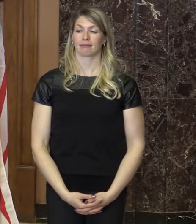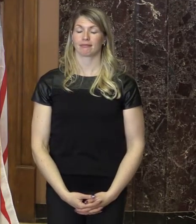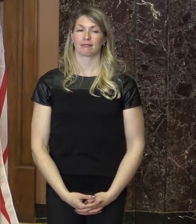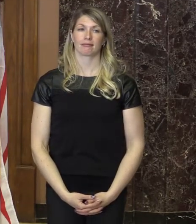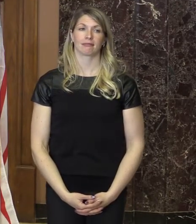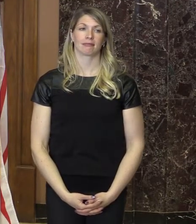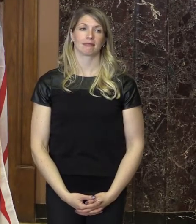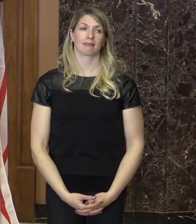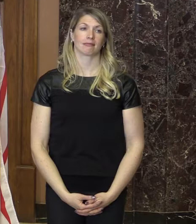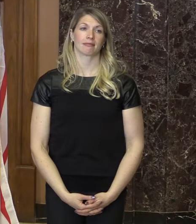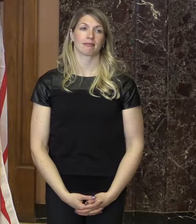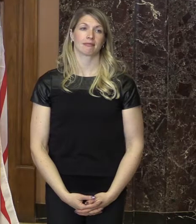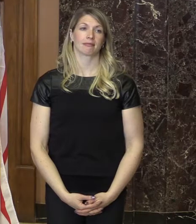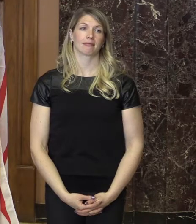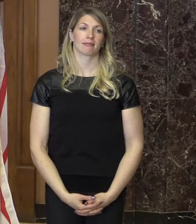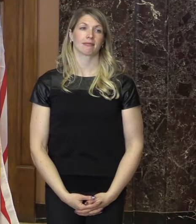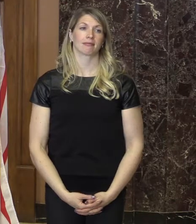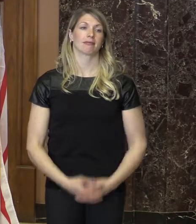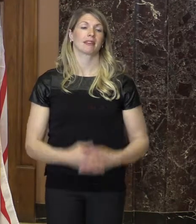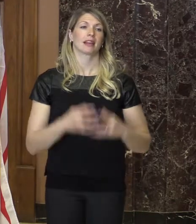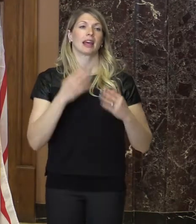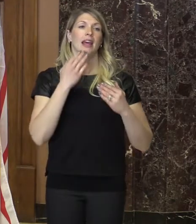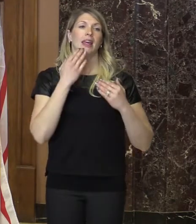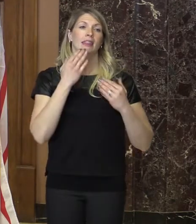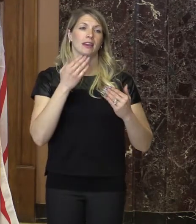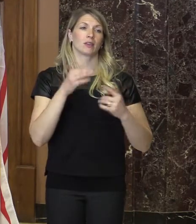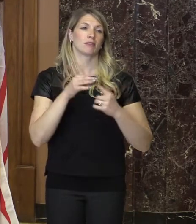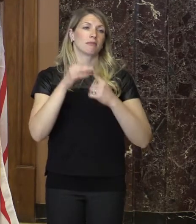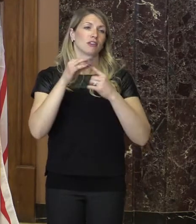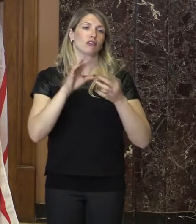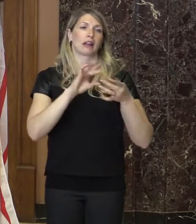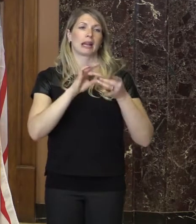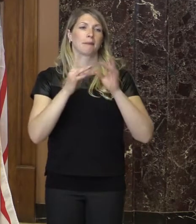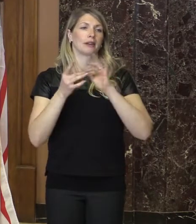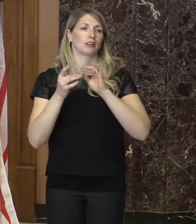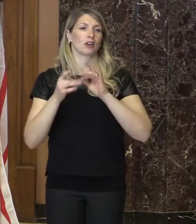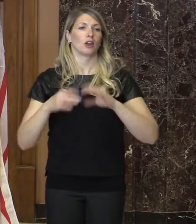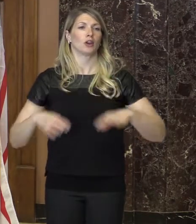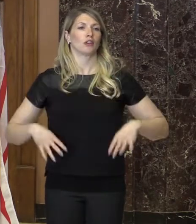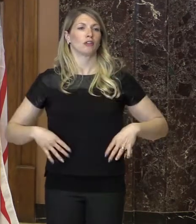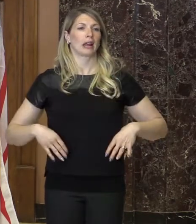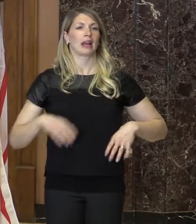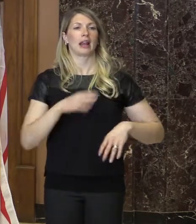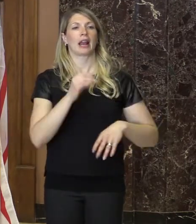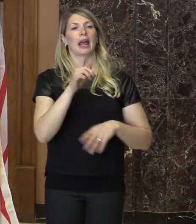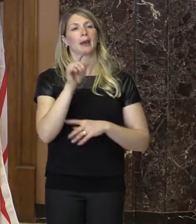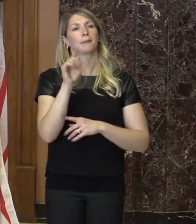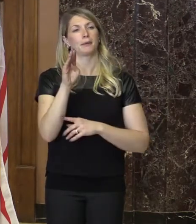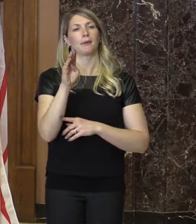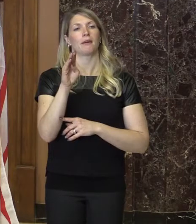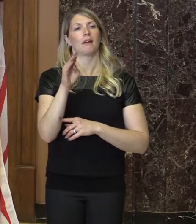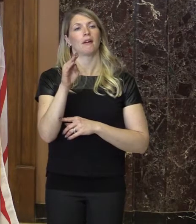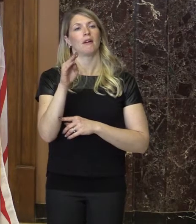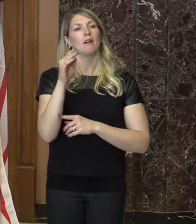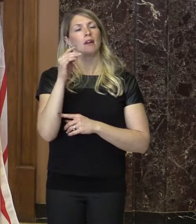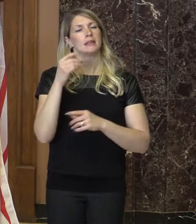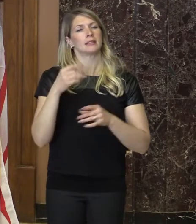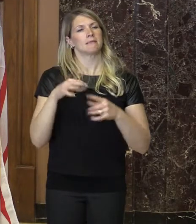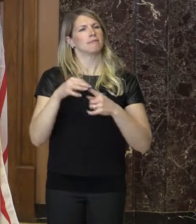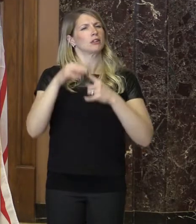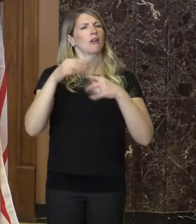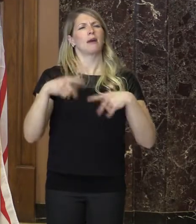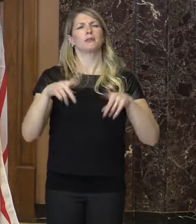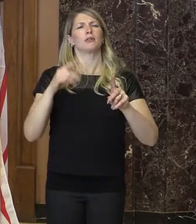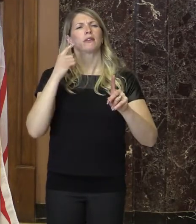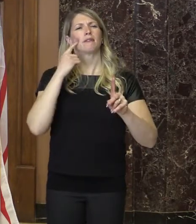Thank you Special Olympics Newfoundland and Labrador for giving us the opportunity to be a part of